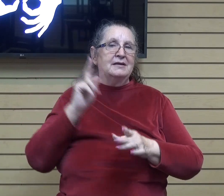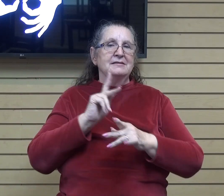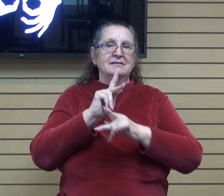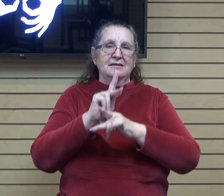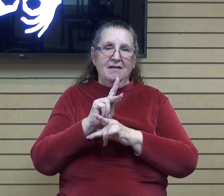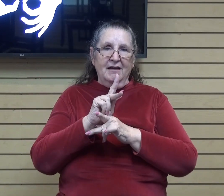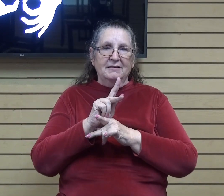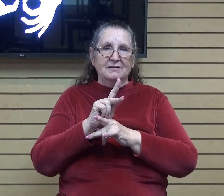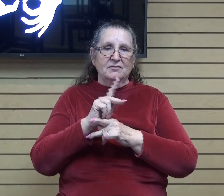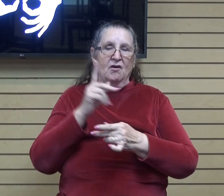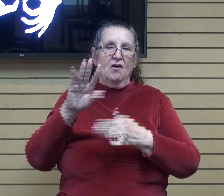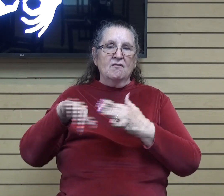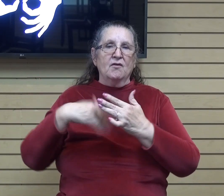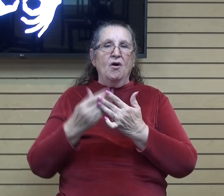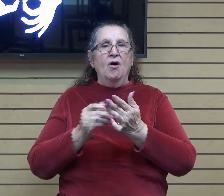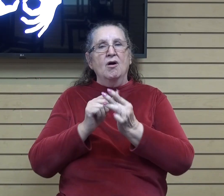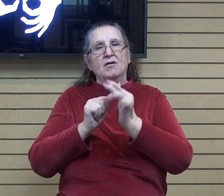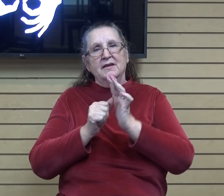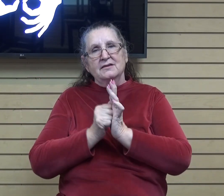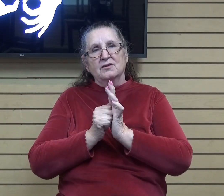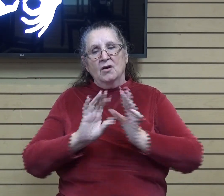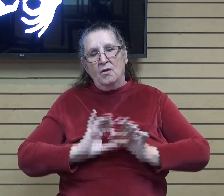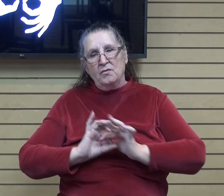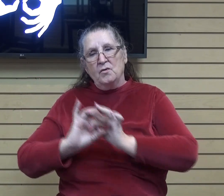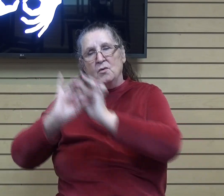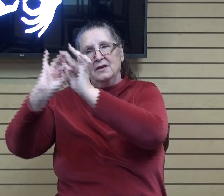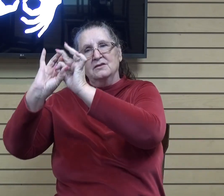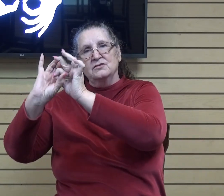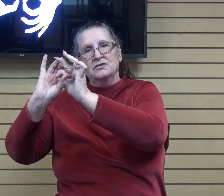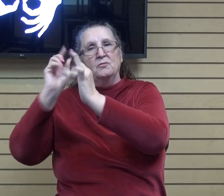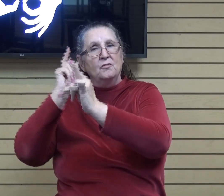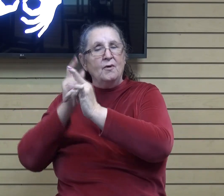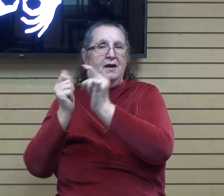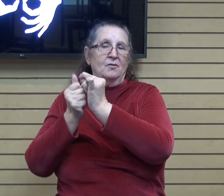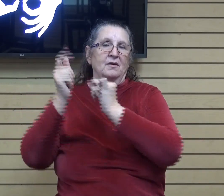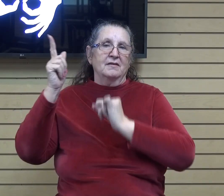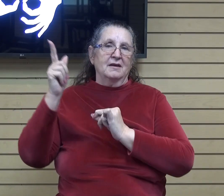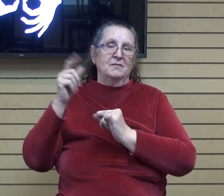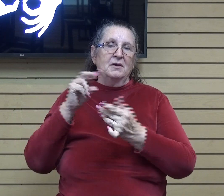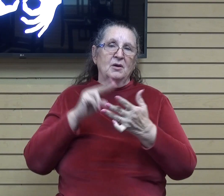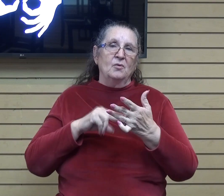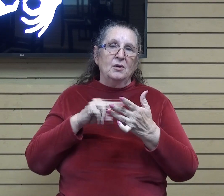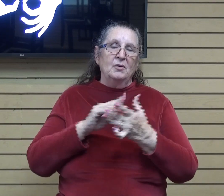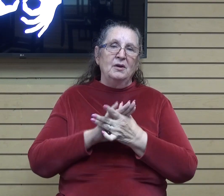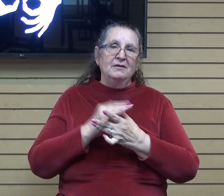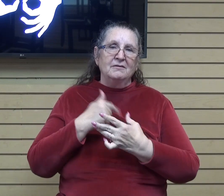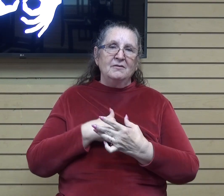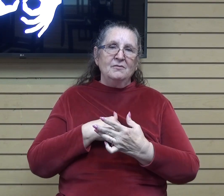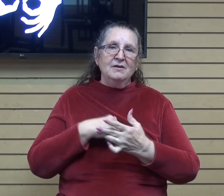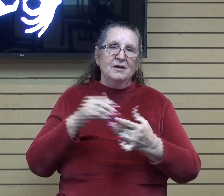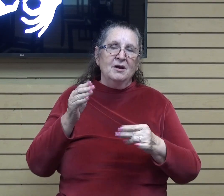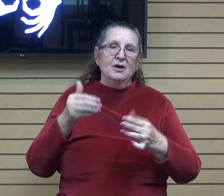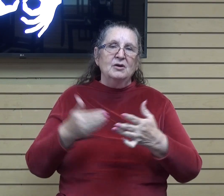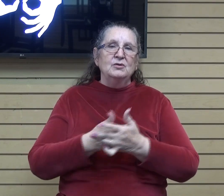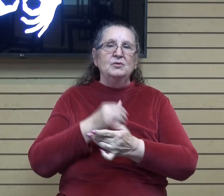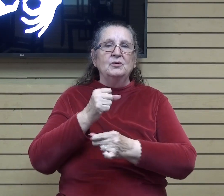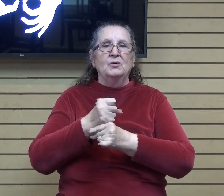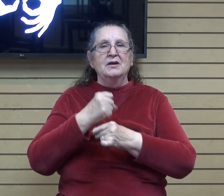He brings us into a right relationship with him. We read that we're a new creation. When we're born again, we're a new